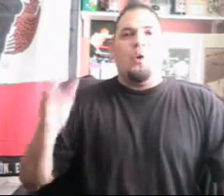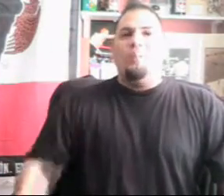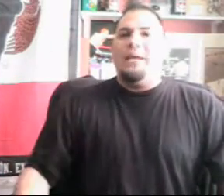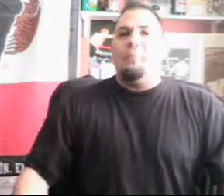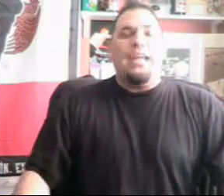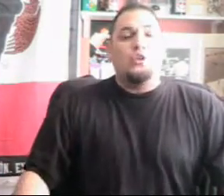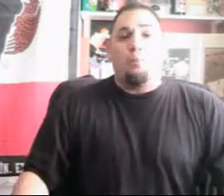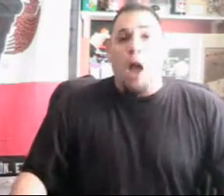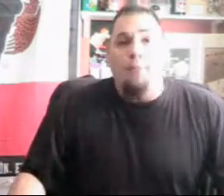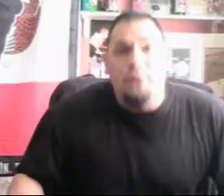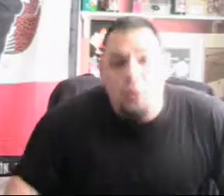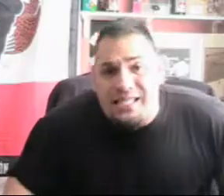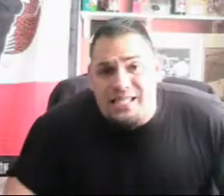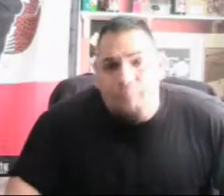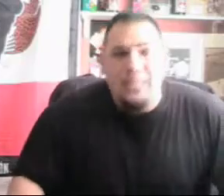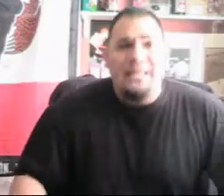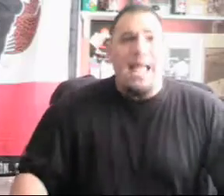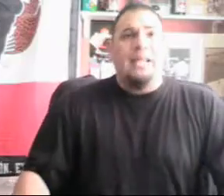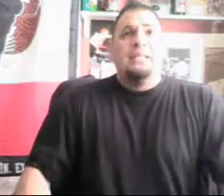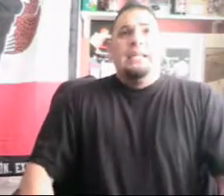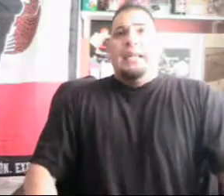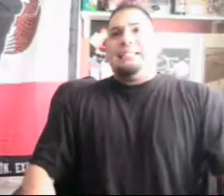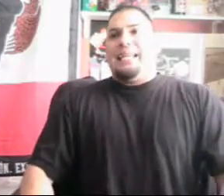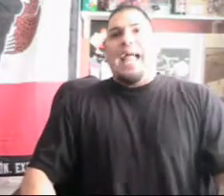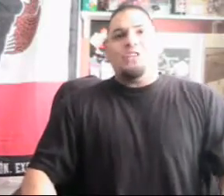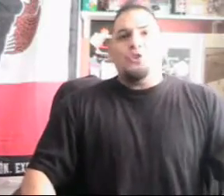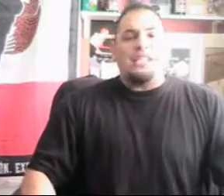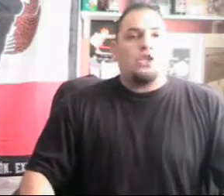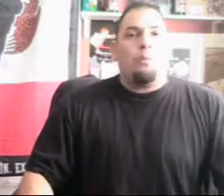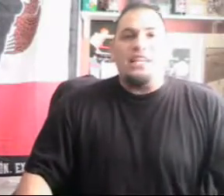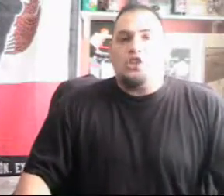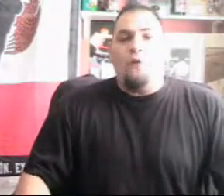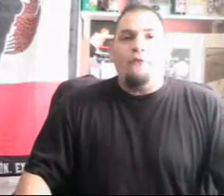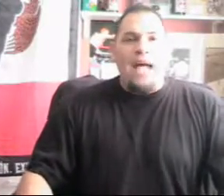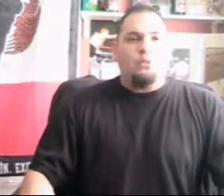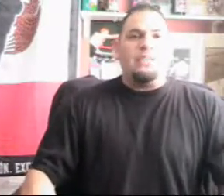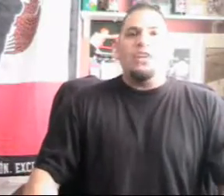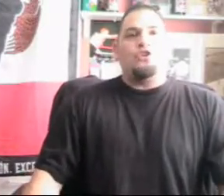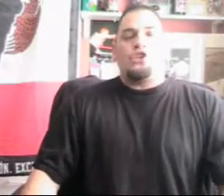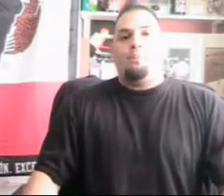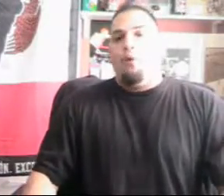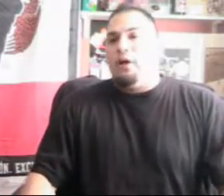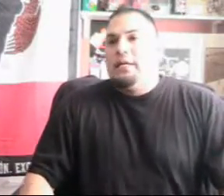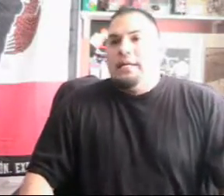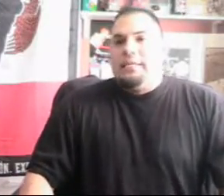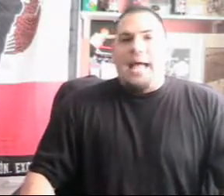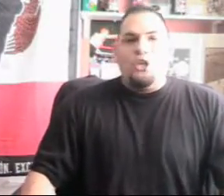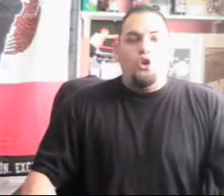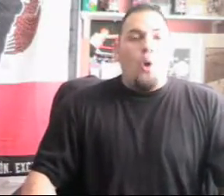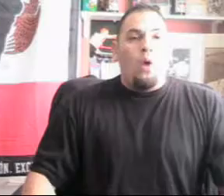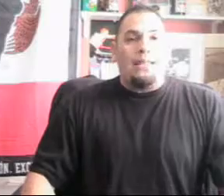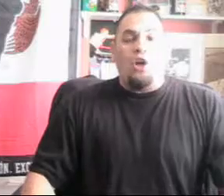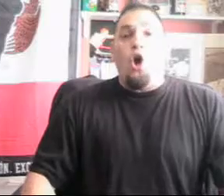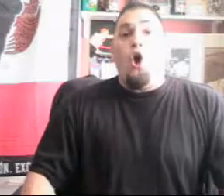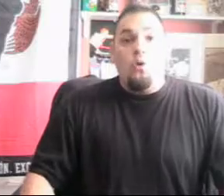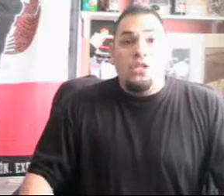you know, been a major problem. know, it's something that, it's a cancer that spreads so fast within our sport that, you know what, the host